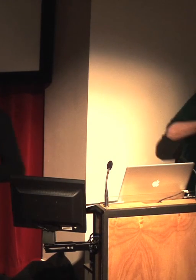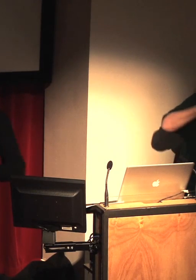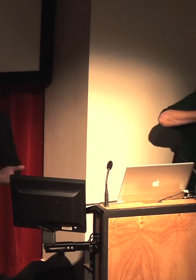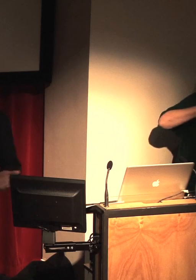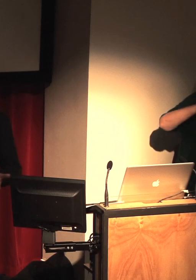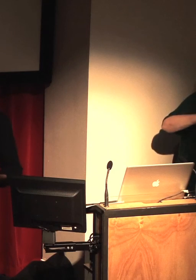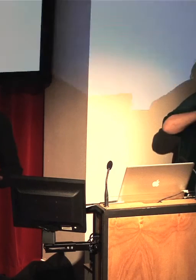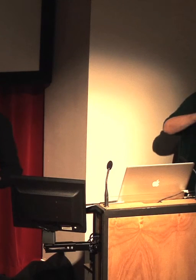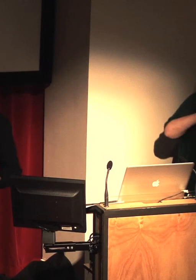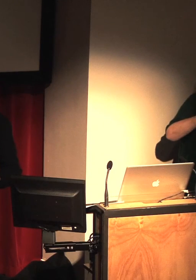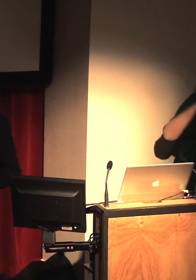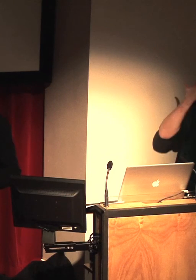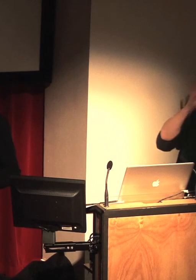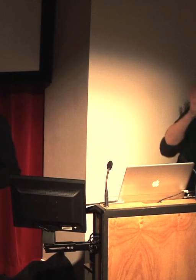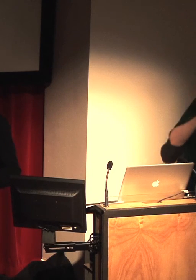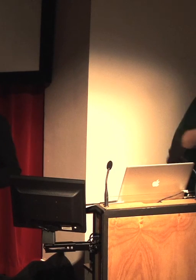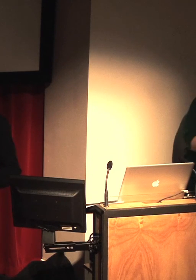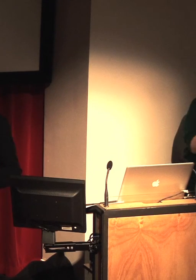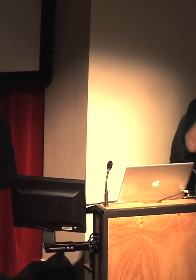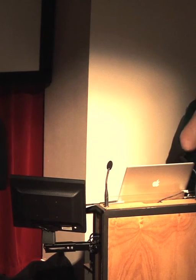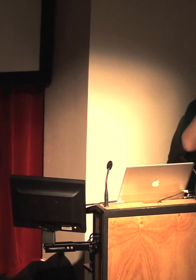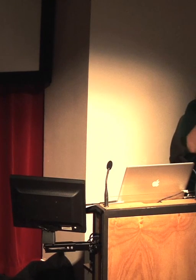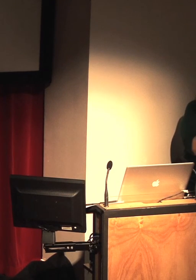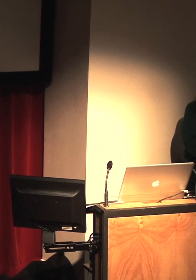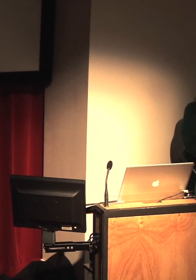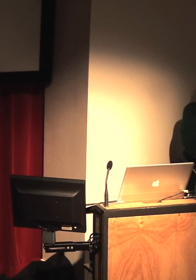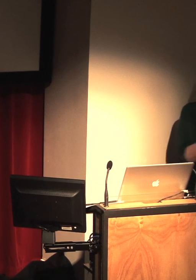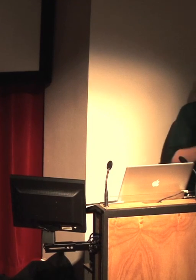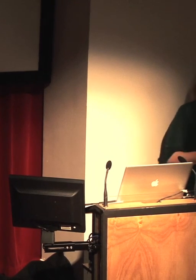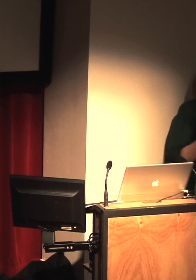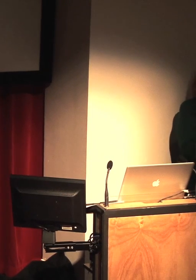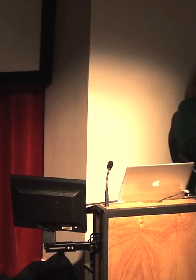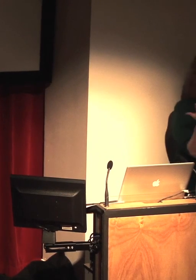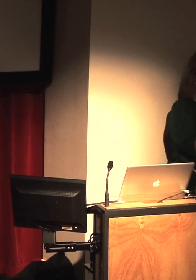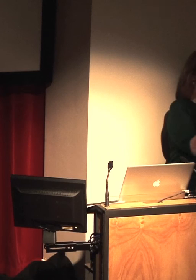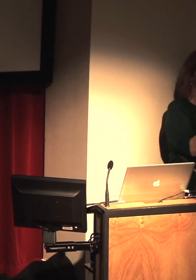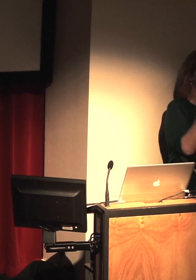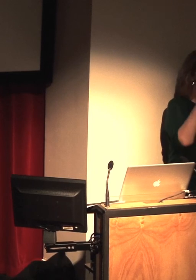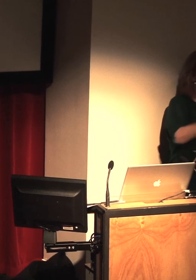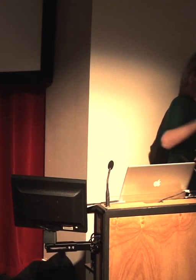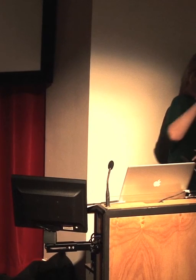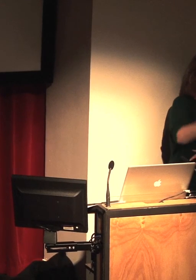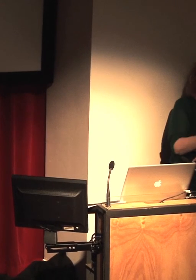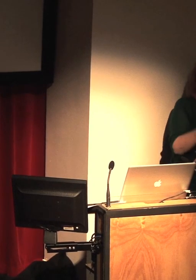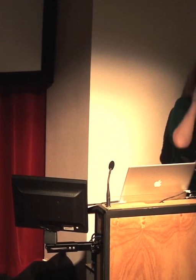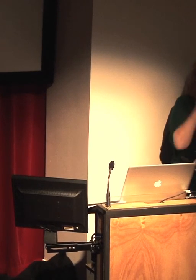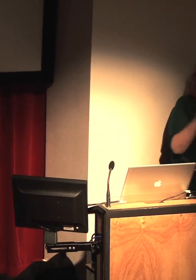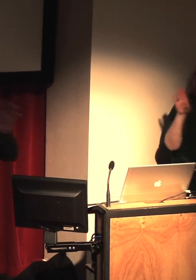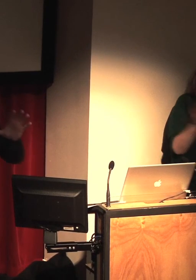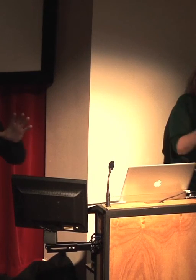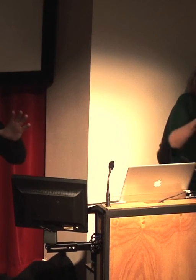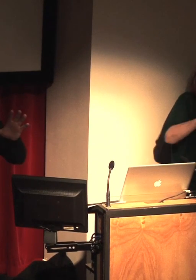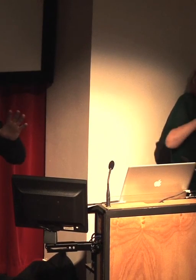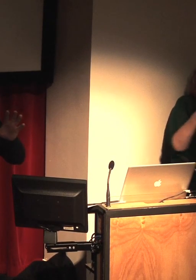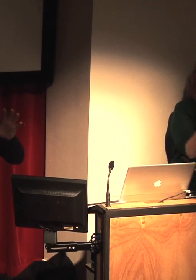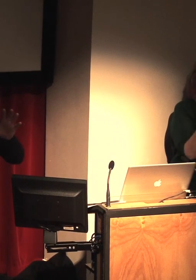A lot of the cases with the animals that we're working with, we'd actually get that same piece of action or we'll see that same piece of action two or three times. So once I've